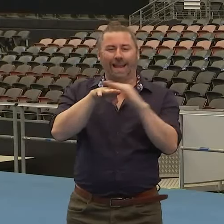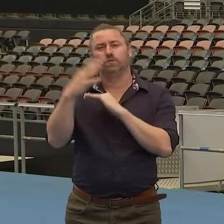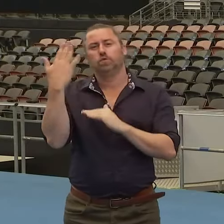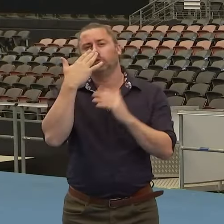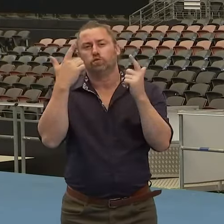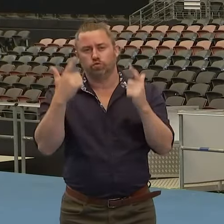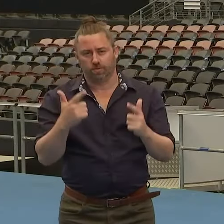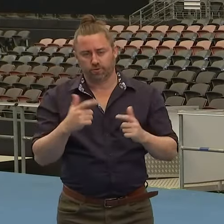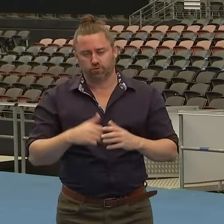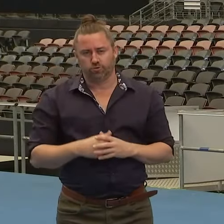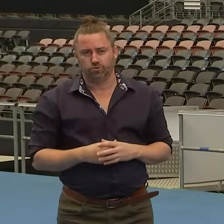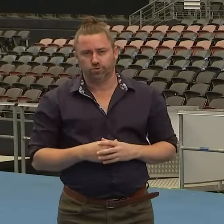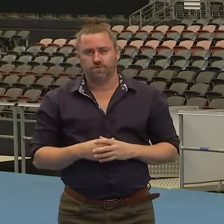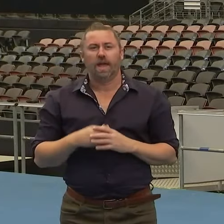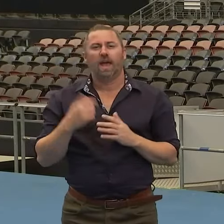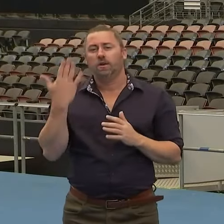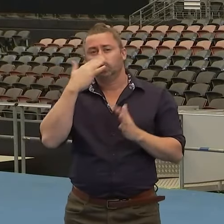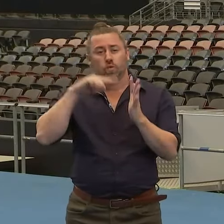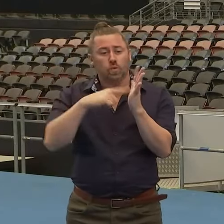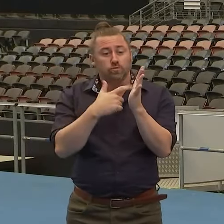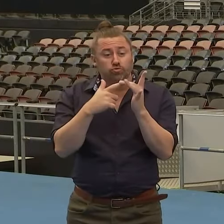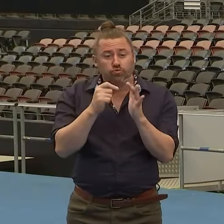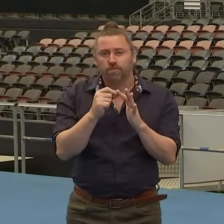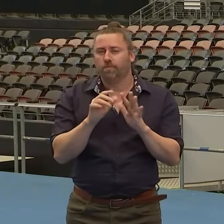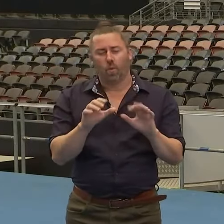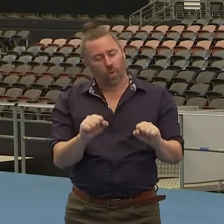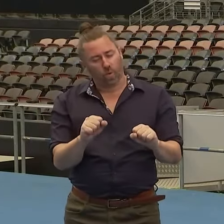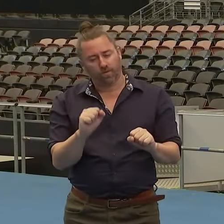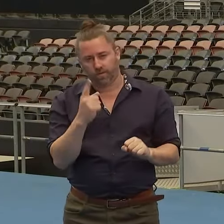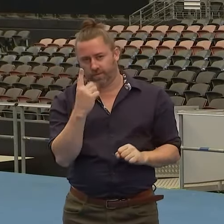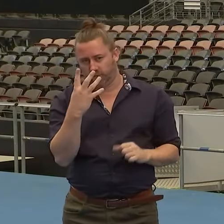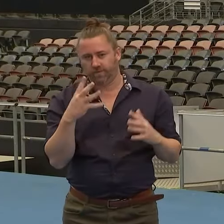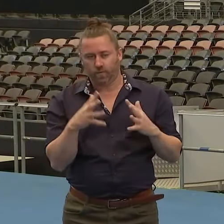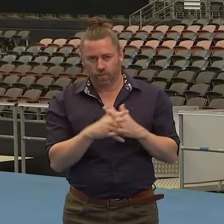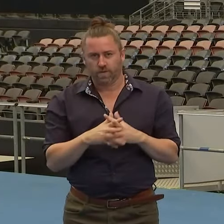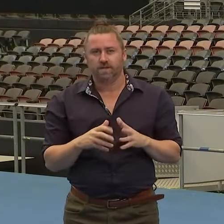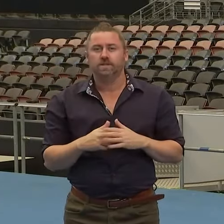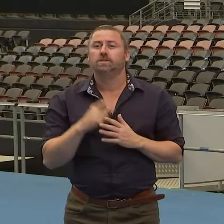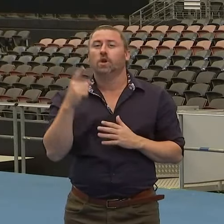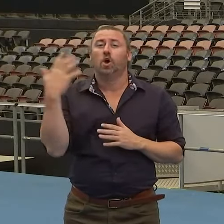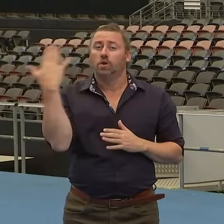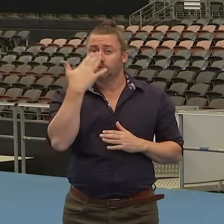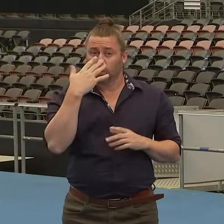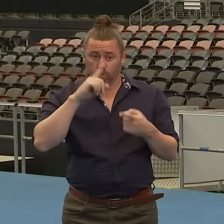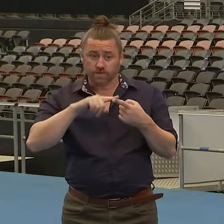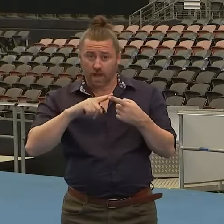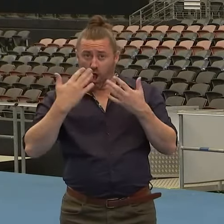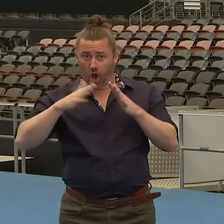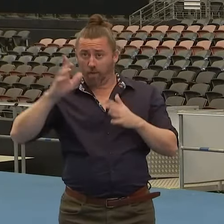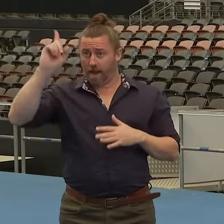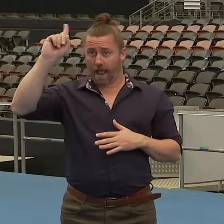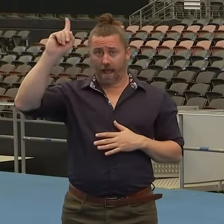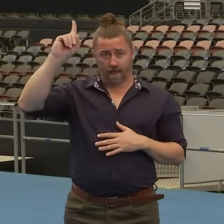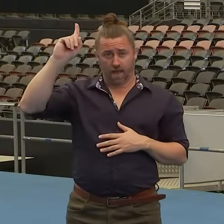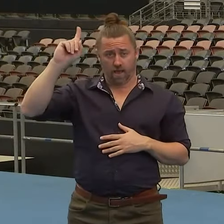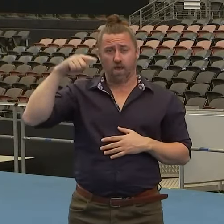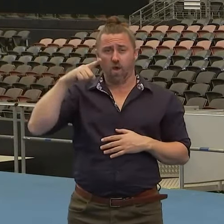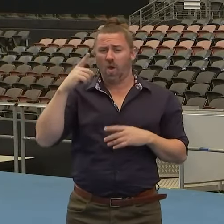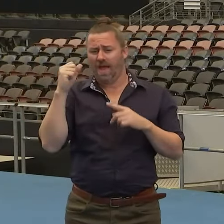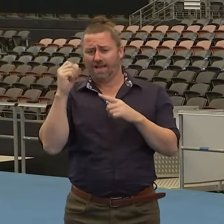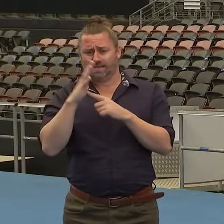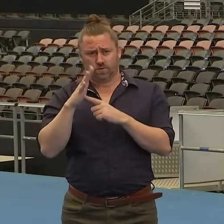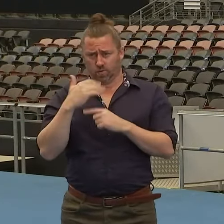have a little bit of a reminder? I'd like to remind everyone that schools are currently open for vulnerable children and children of essential